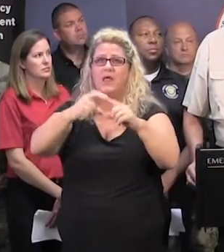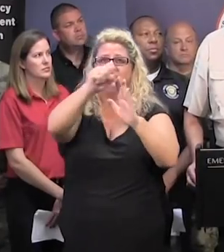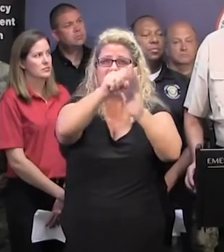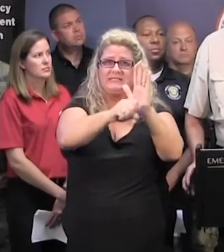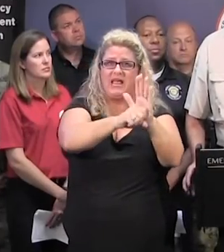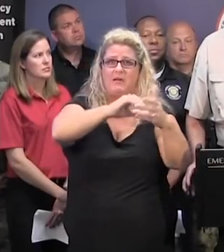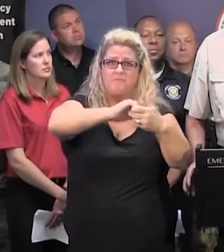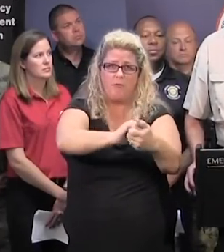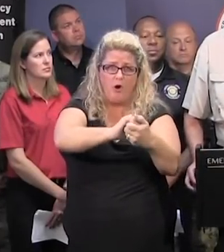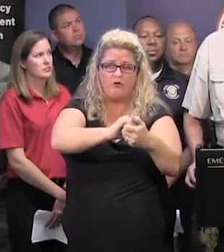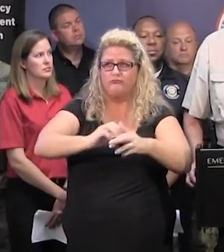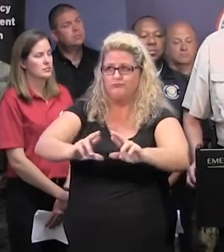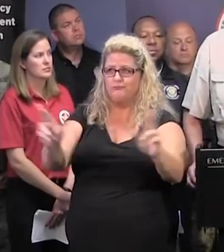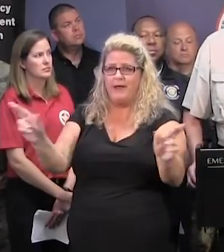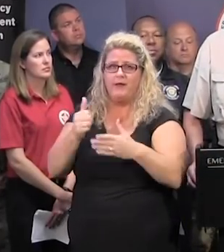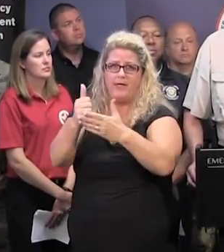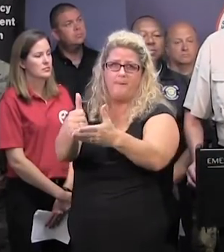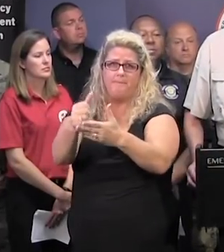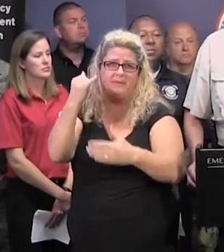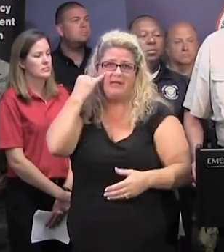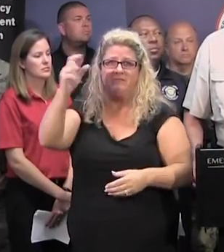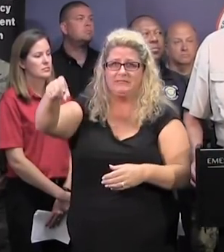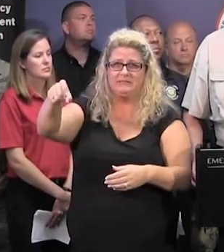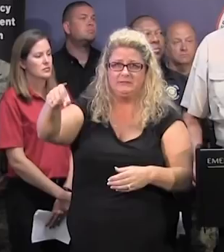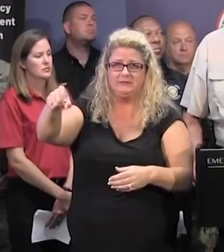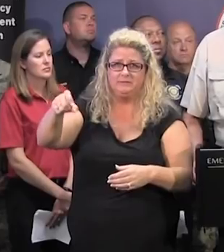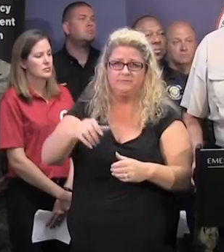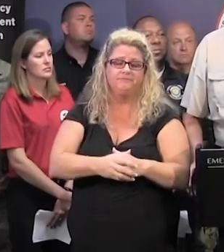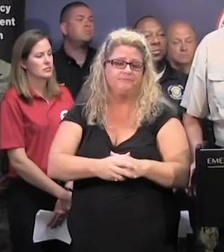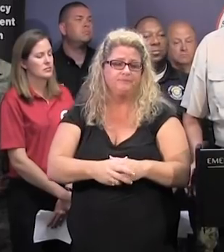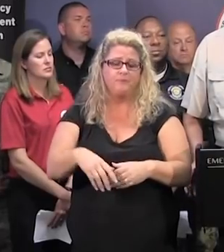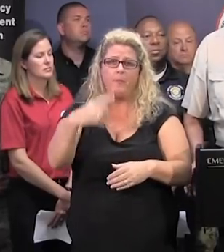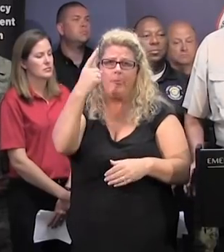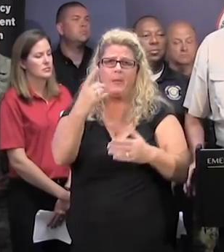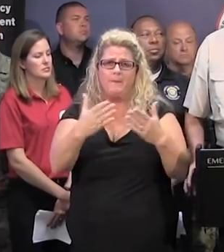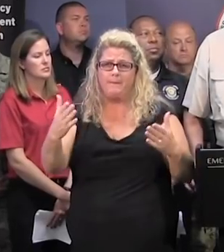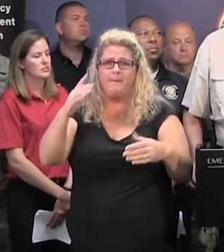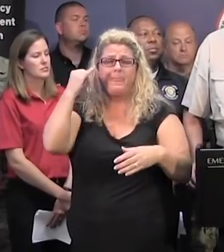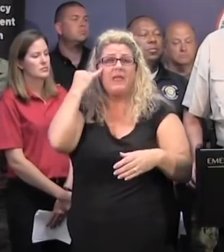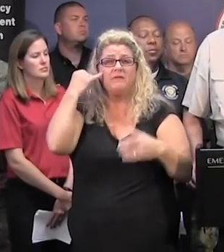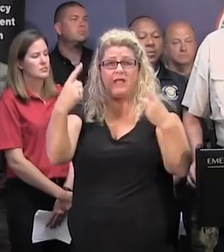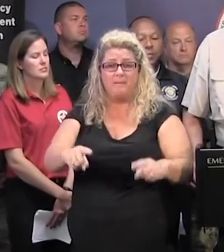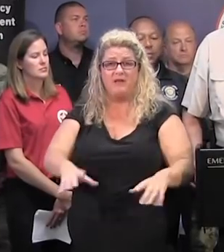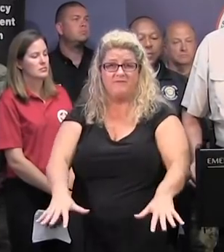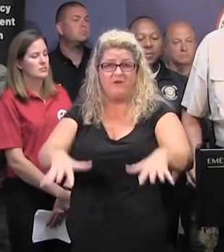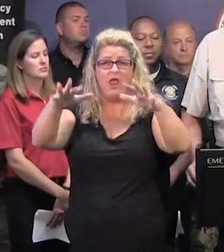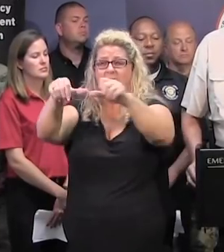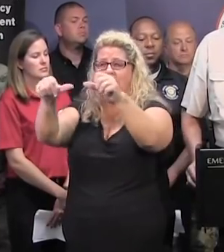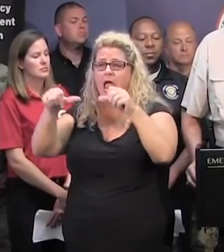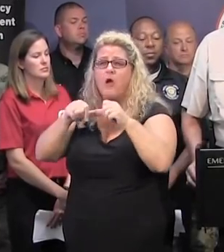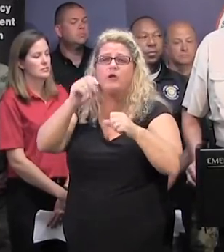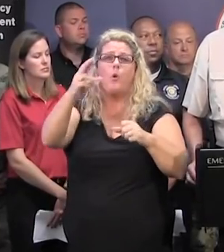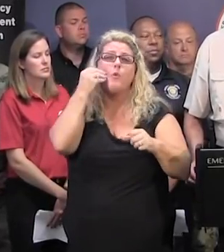respond to these communities where we have flooding conditions. One of the things, when you have a flooded area or a flooded